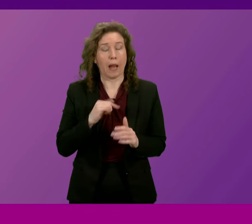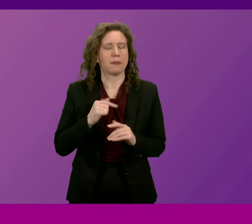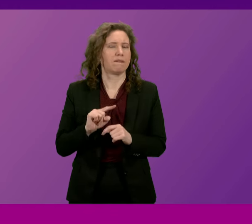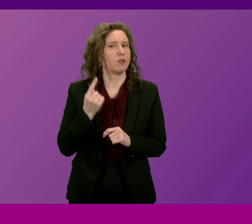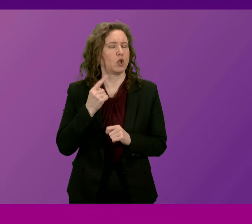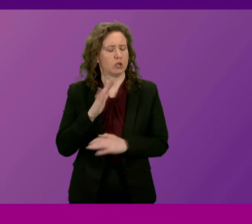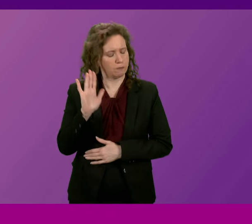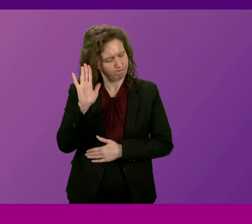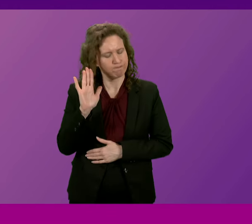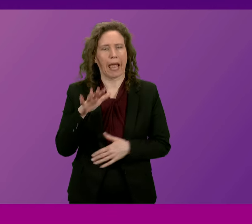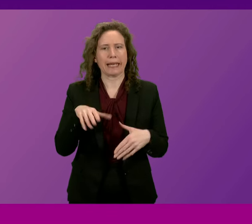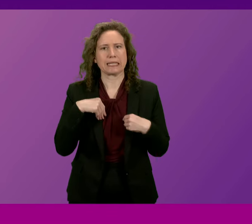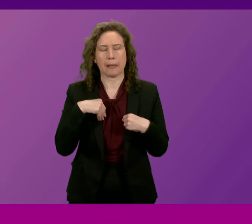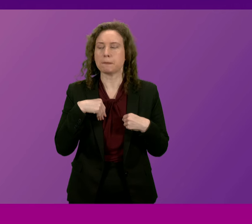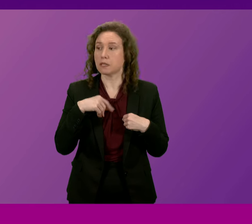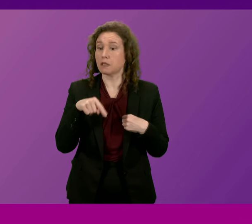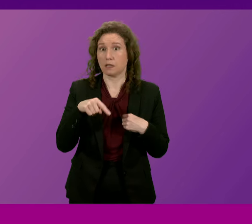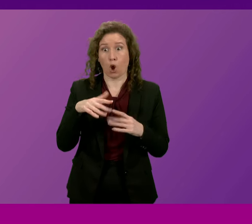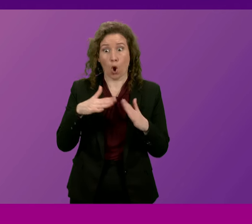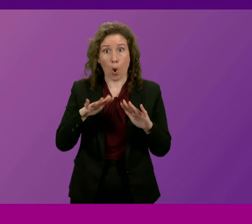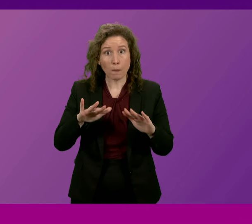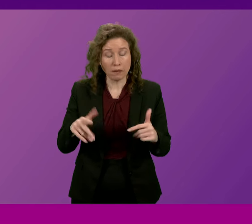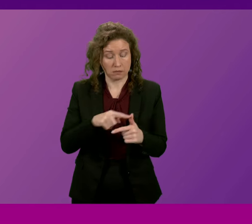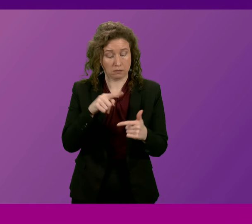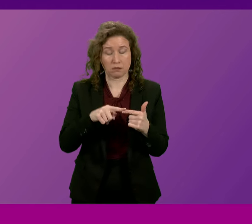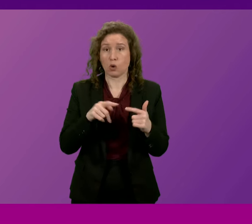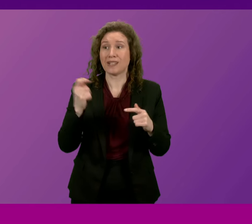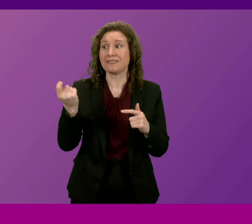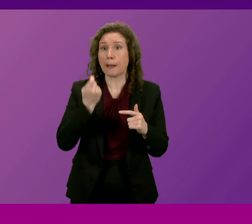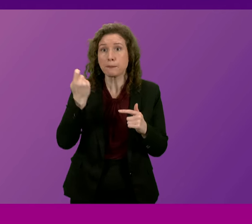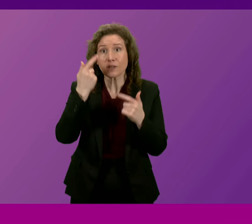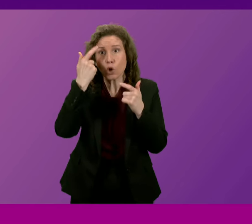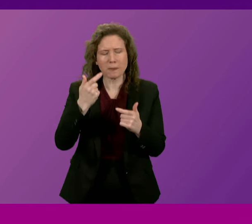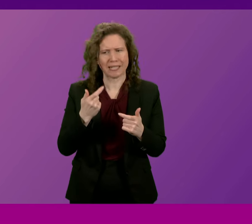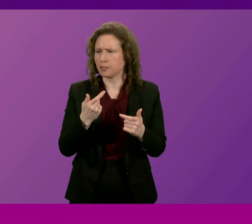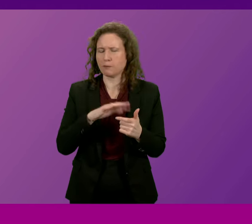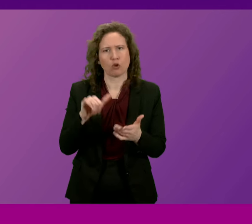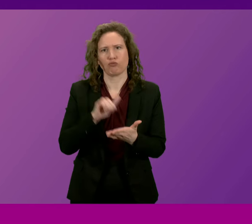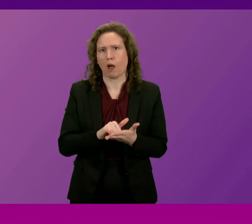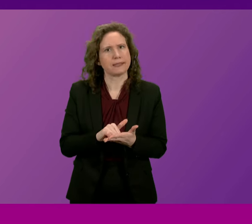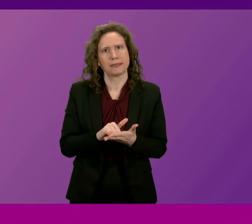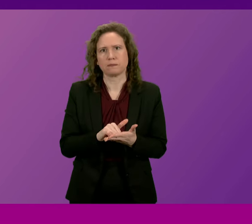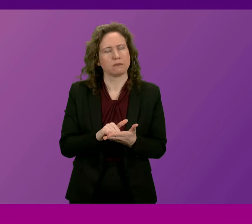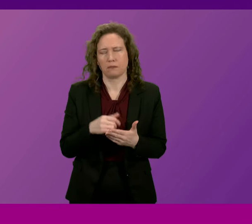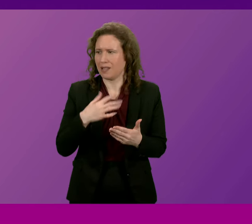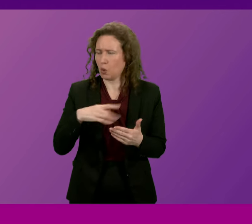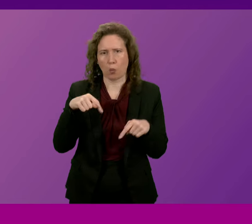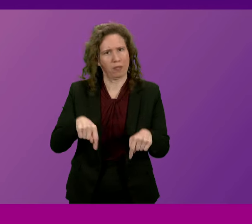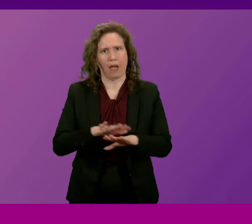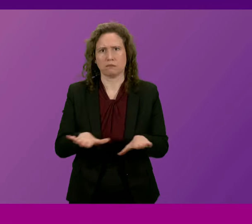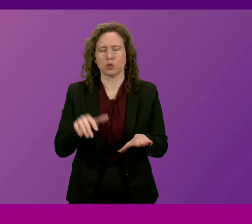that the position on homelessness and temporary accommodation is not where I would want it to be at this moment.